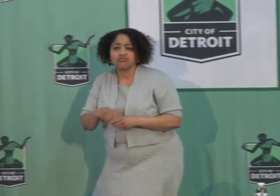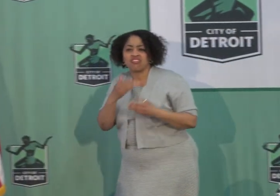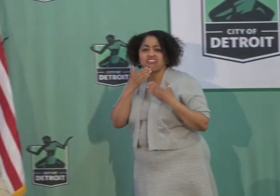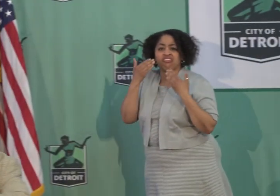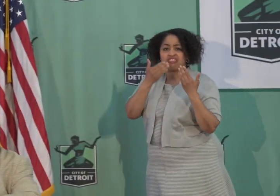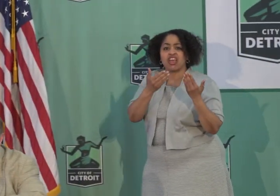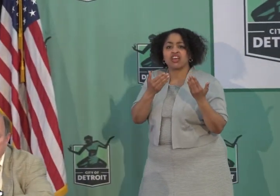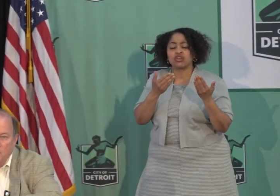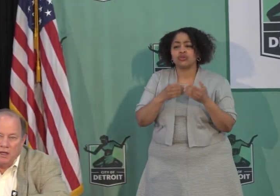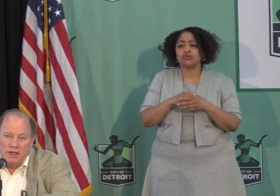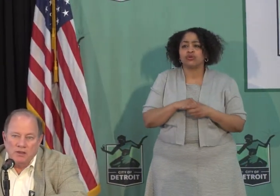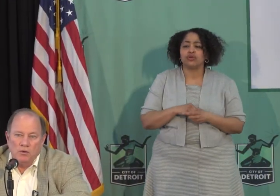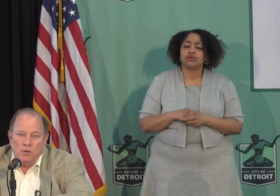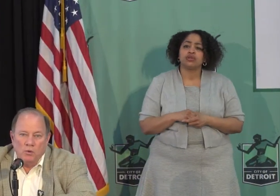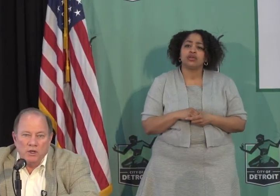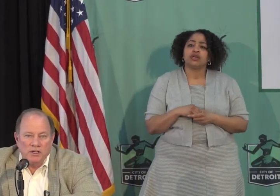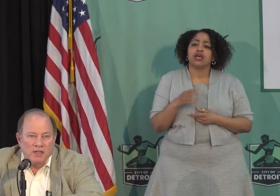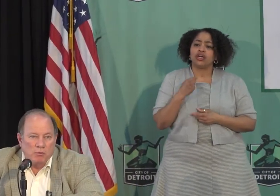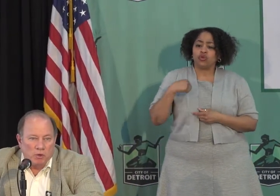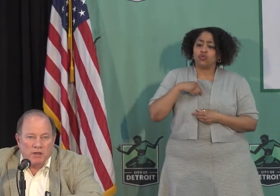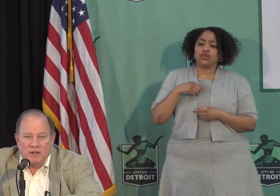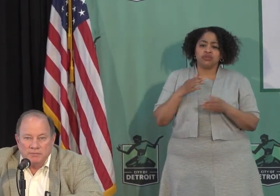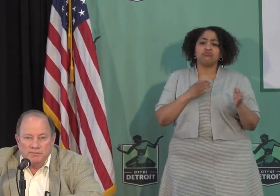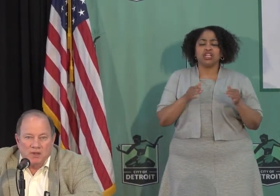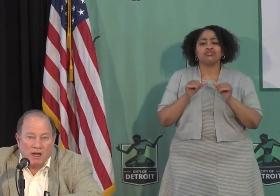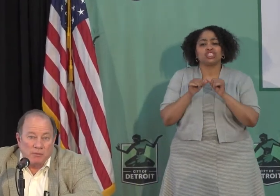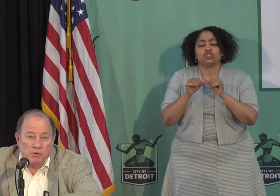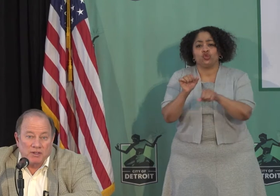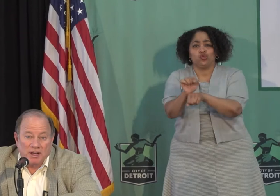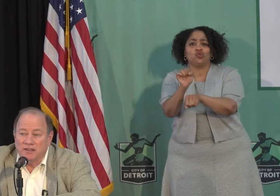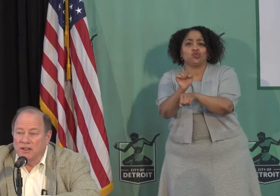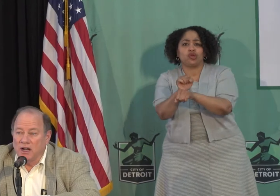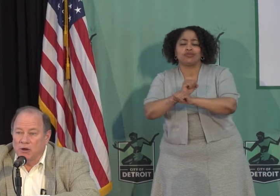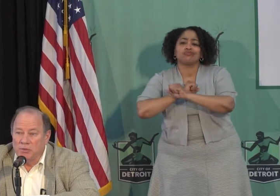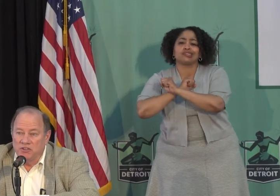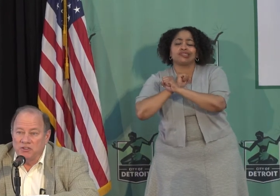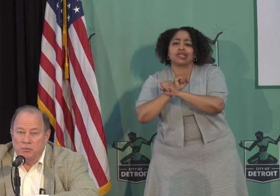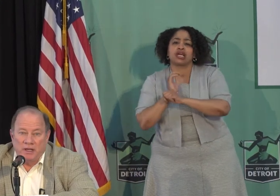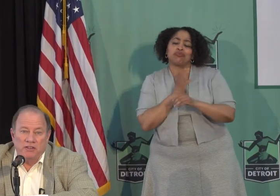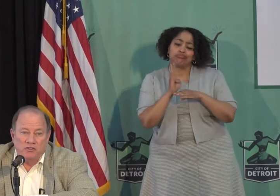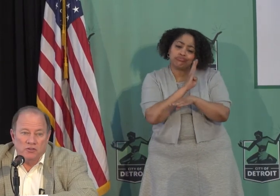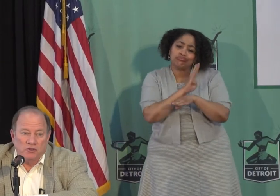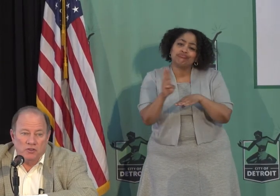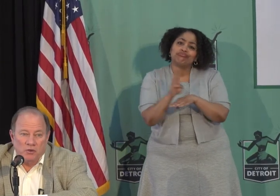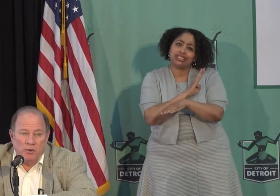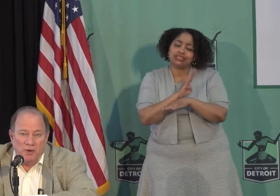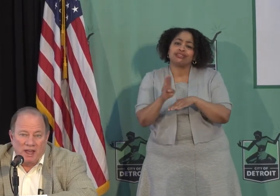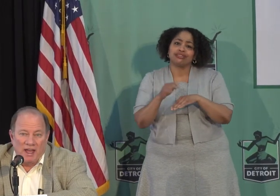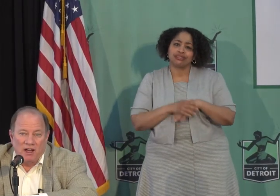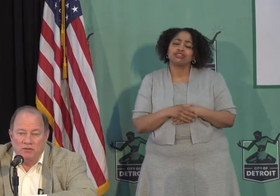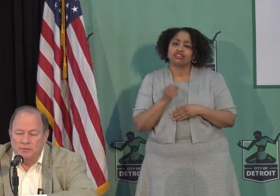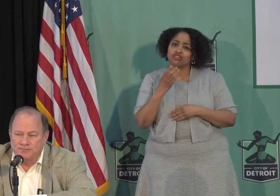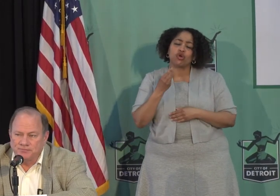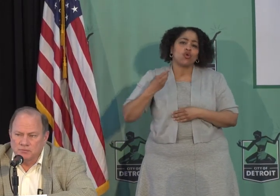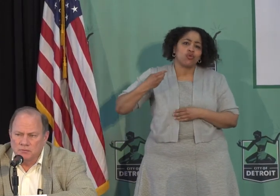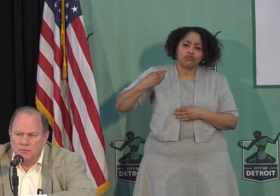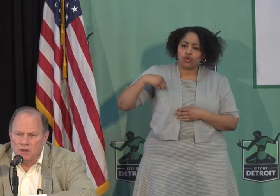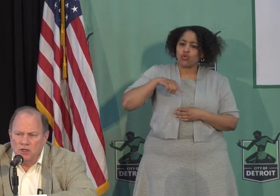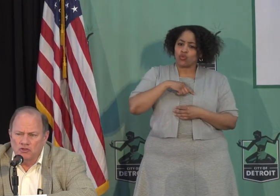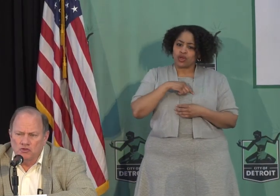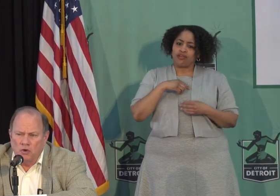and we're going to keep working on protecting our business base so that we have